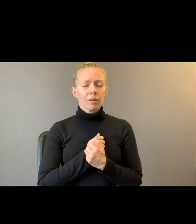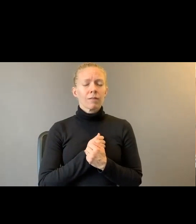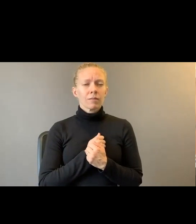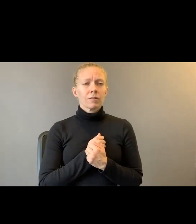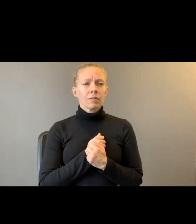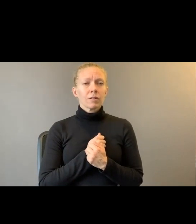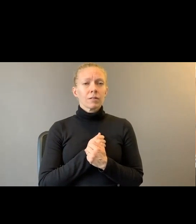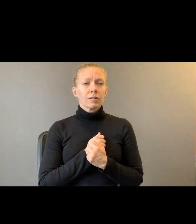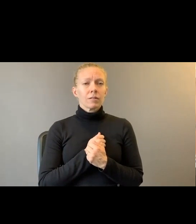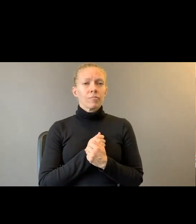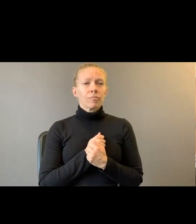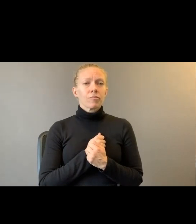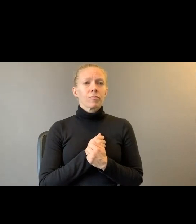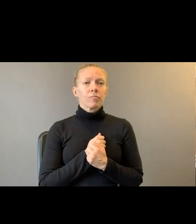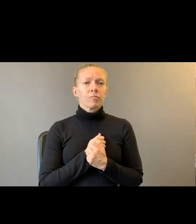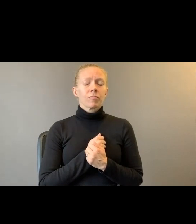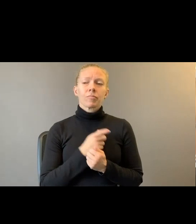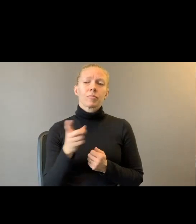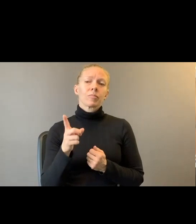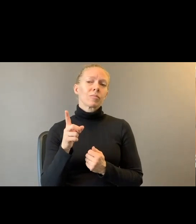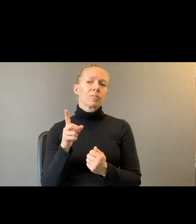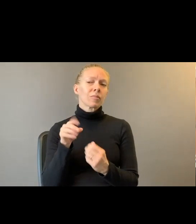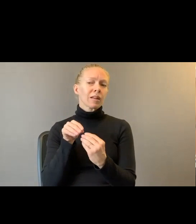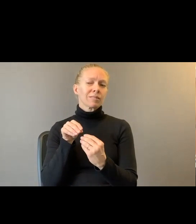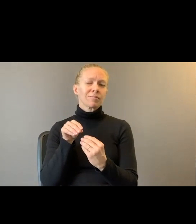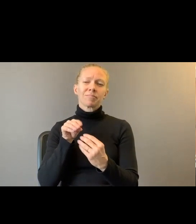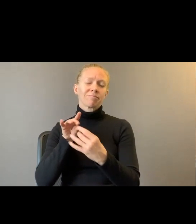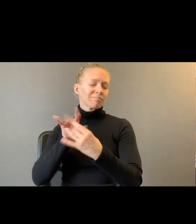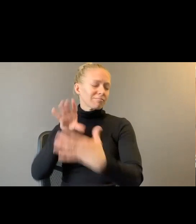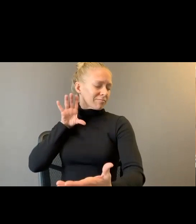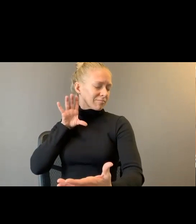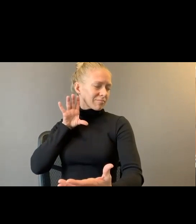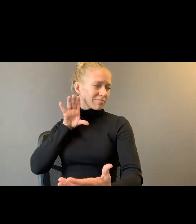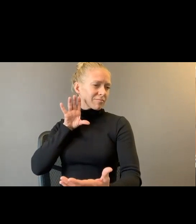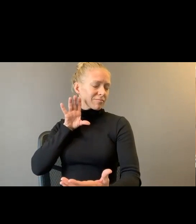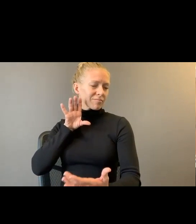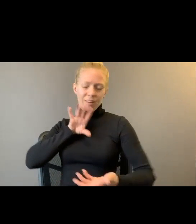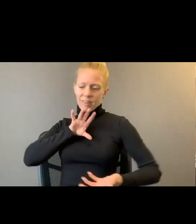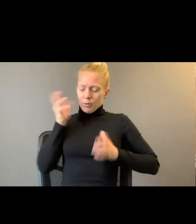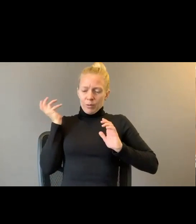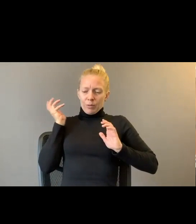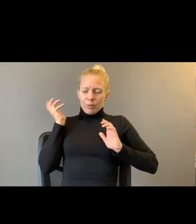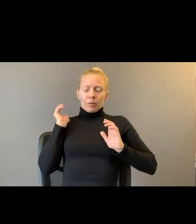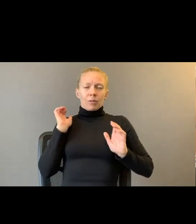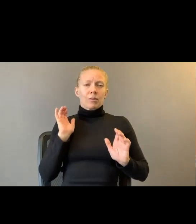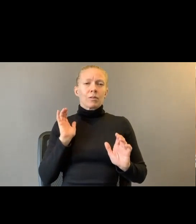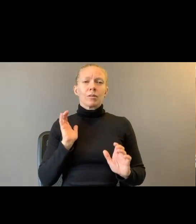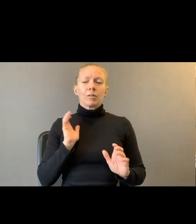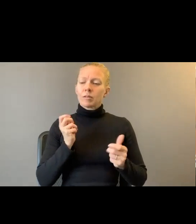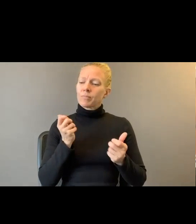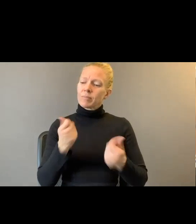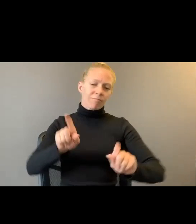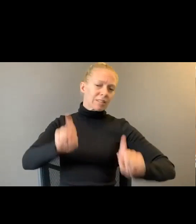How it loosed its jaw to our kisses. How it unhinged us. How it tried us.